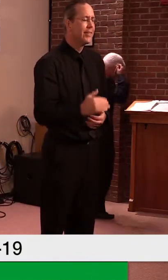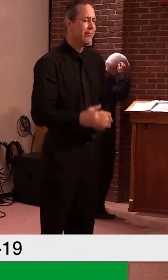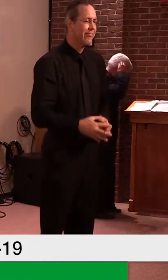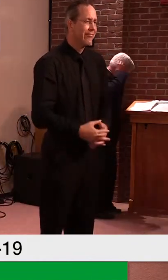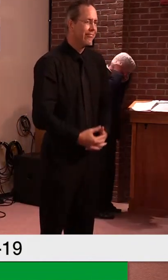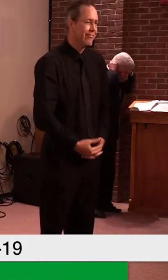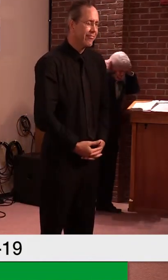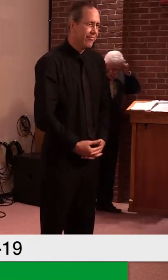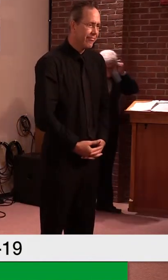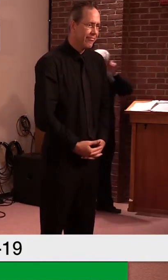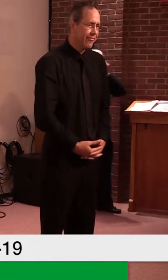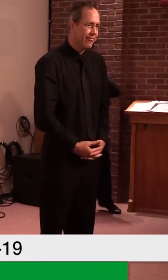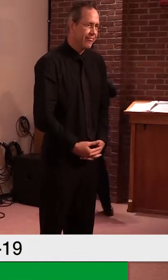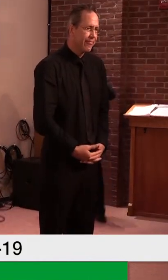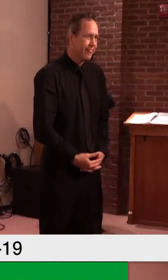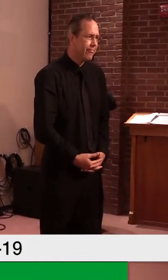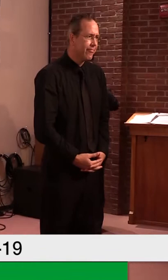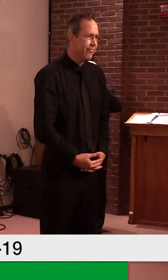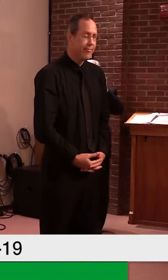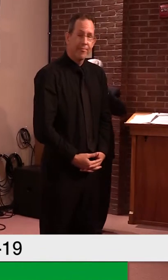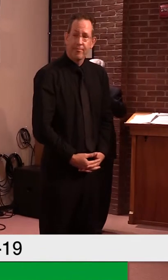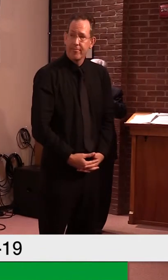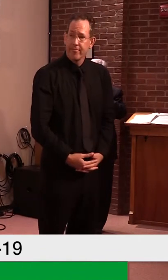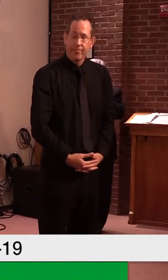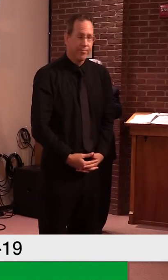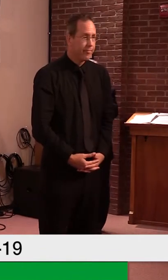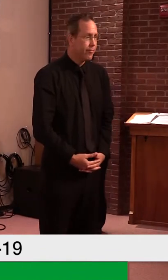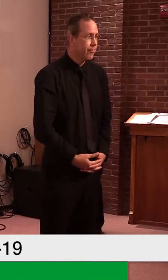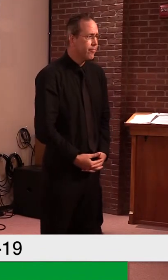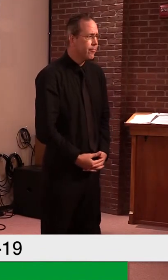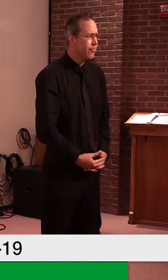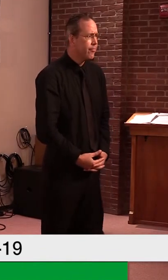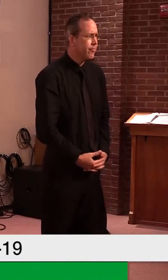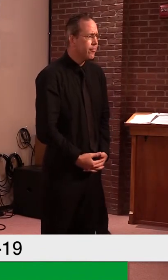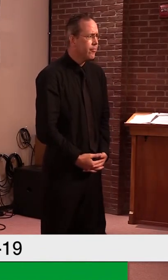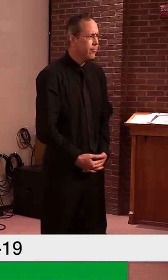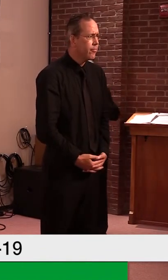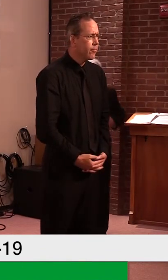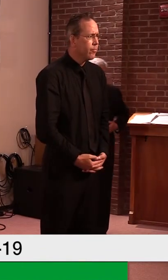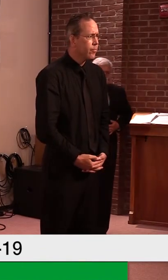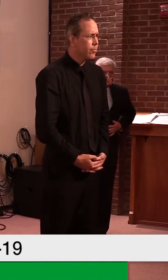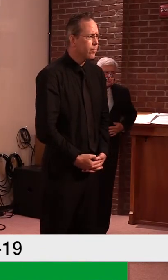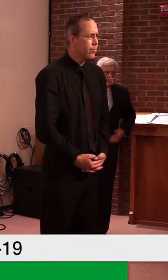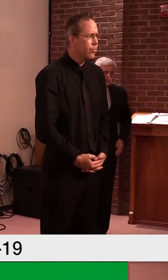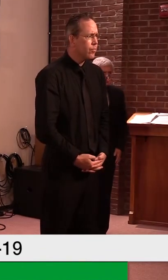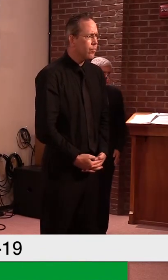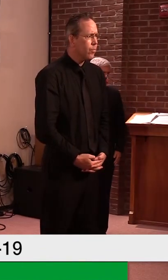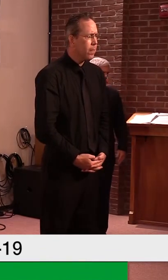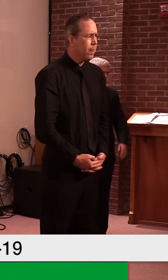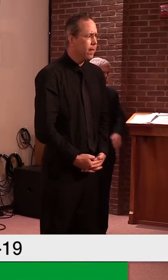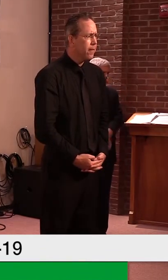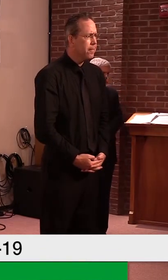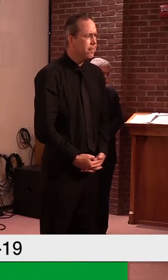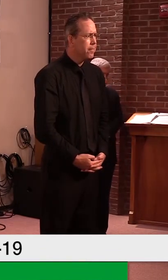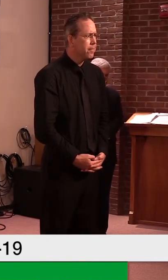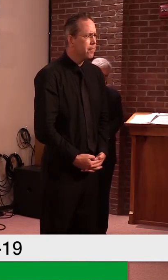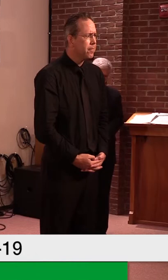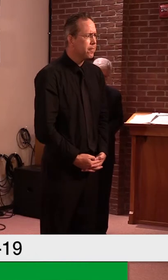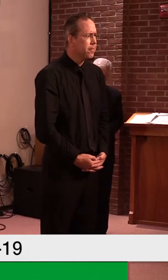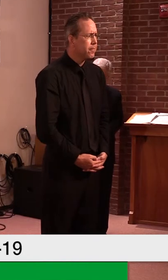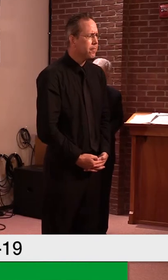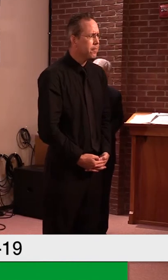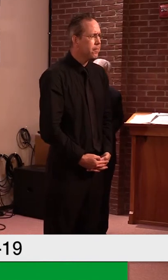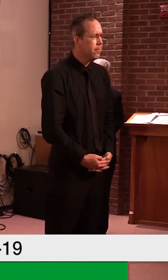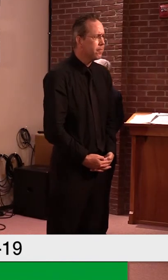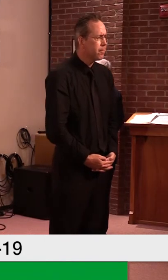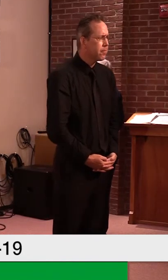Thanks. Um, this is a question for, uh, Secretary French. There's, there are many schools won't be able to bring teachers in for planning and training in